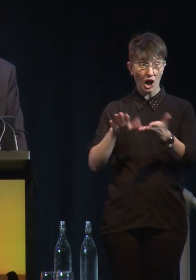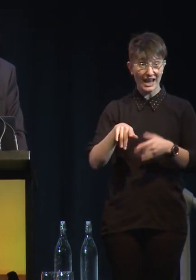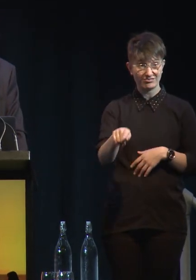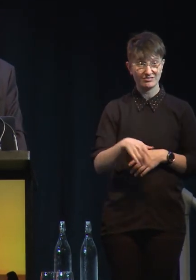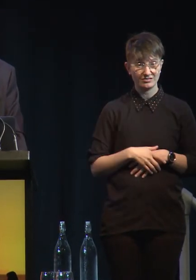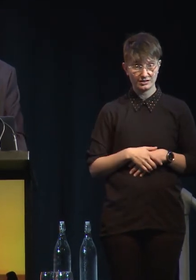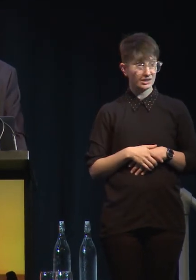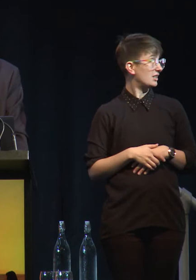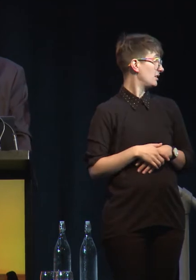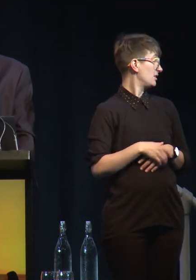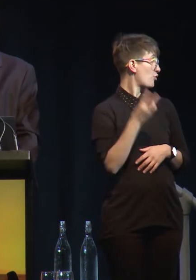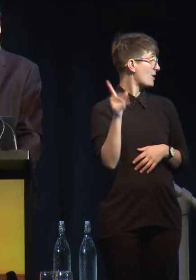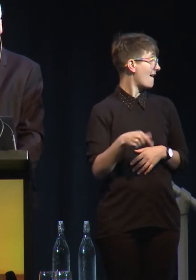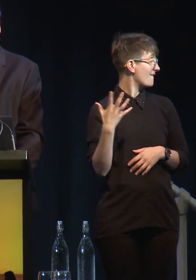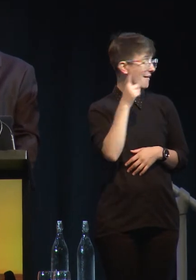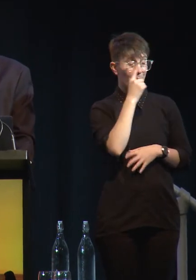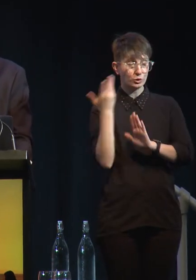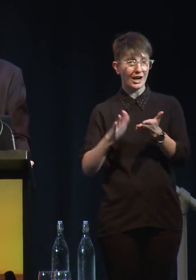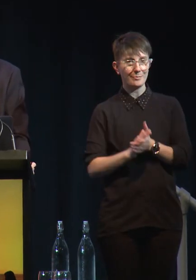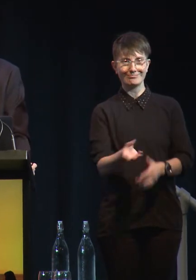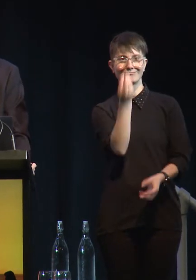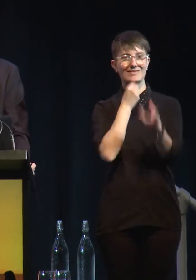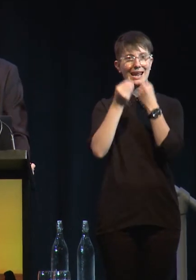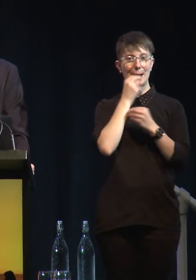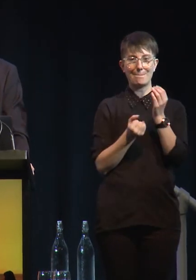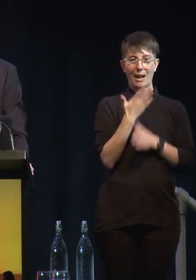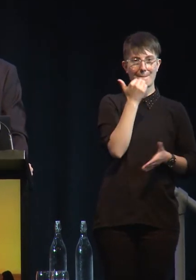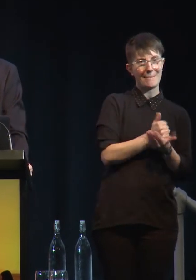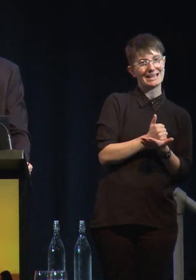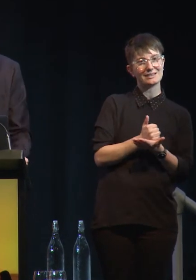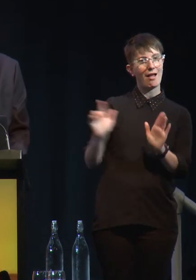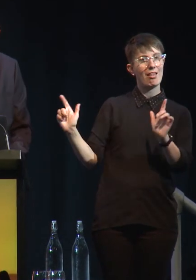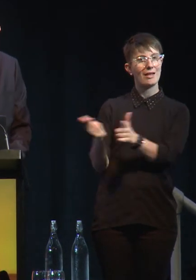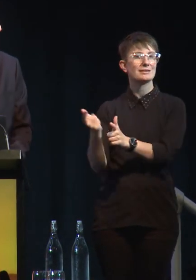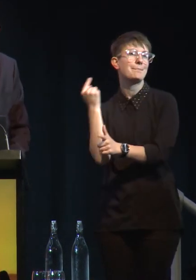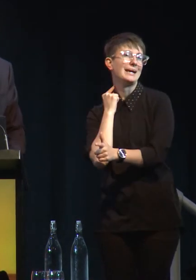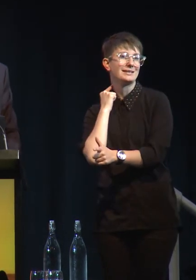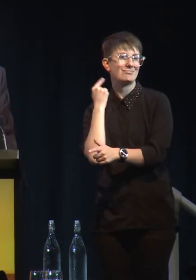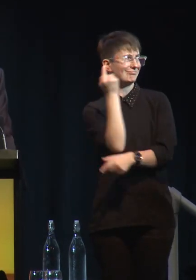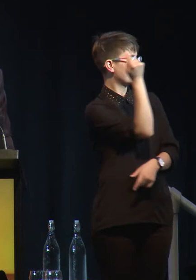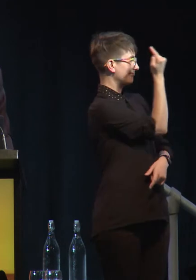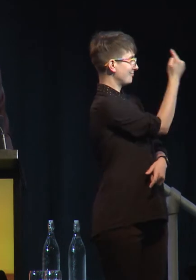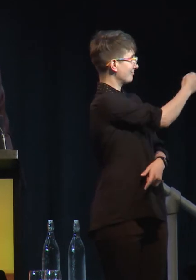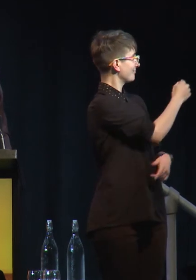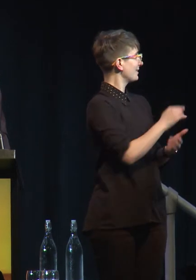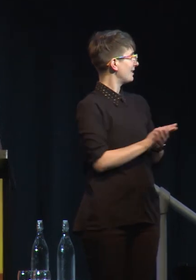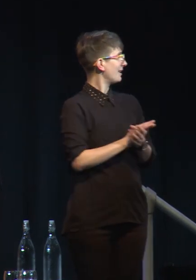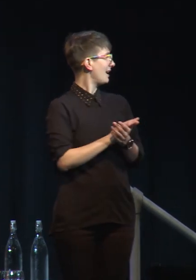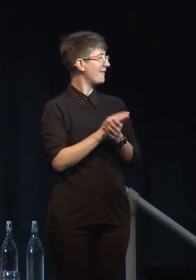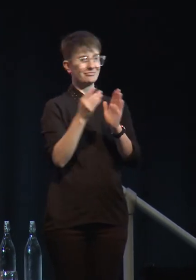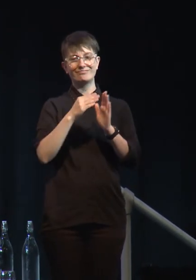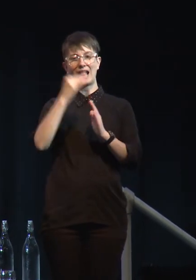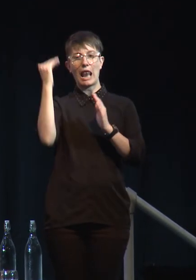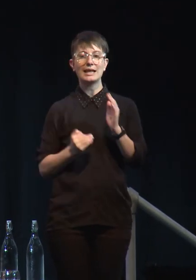plant-based diet, you have 43% less cancer, 24% less heart disease. It really